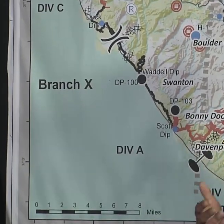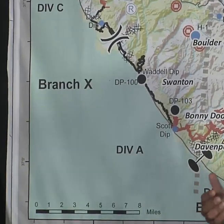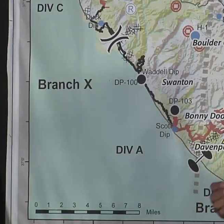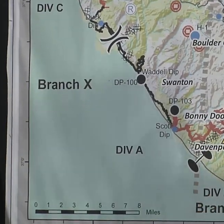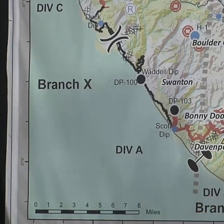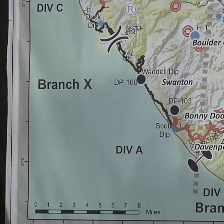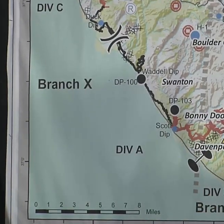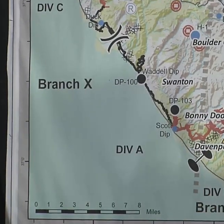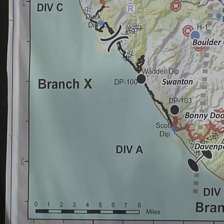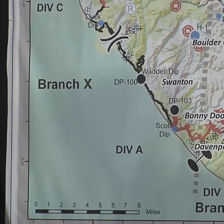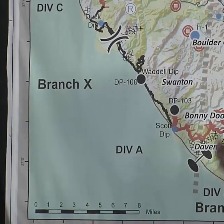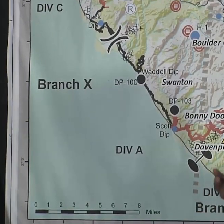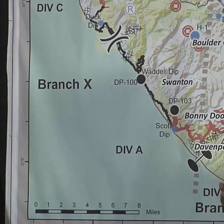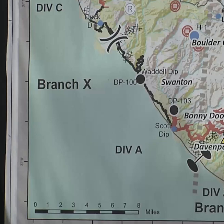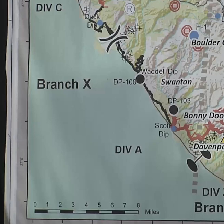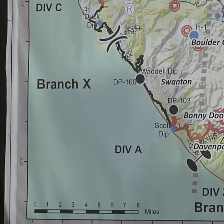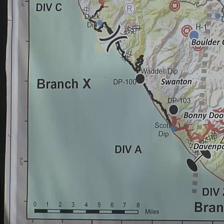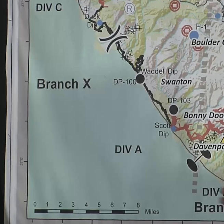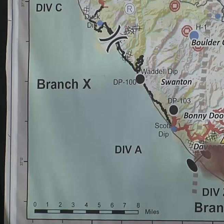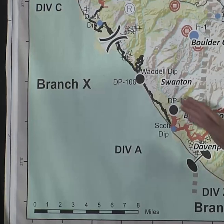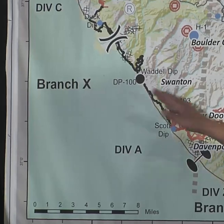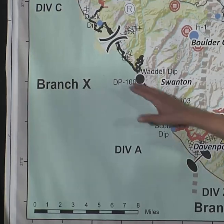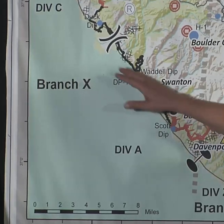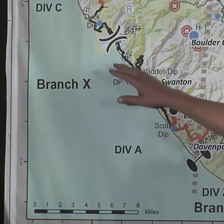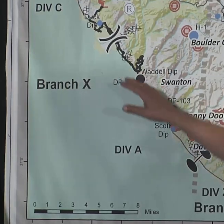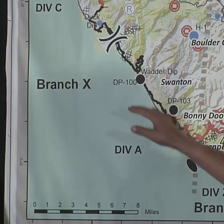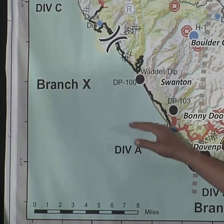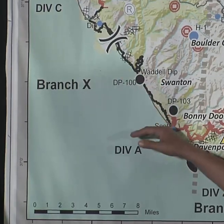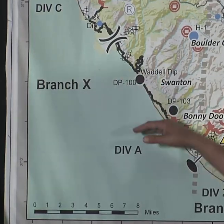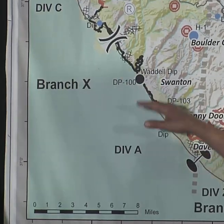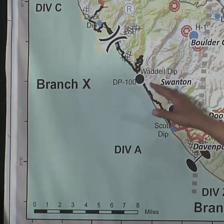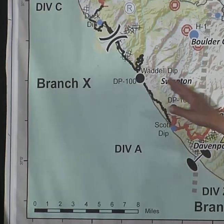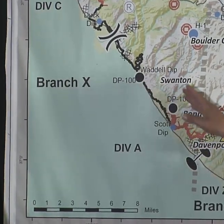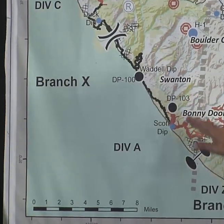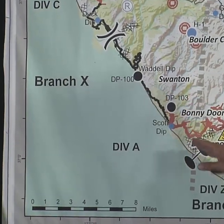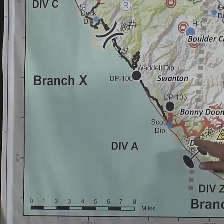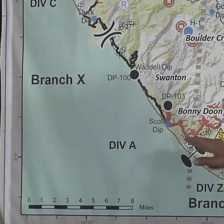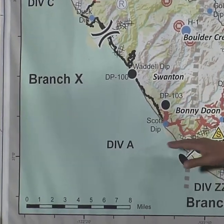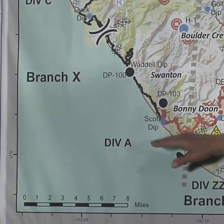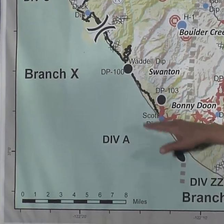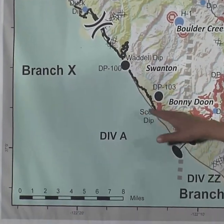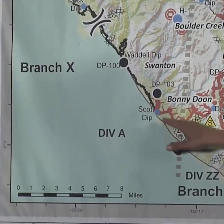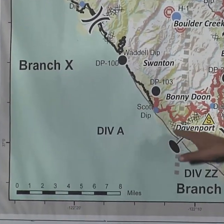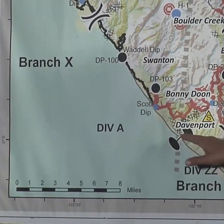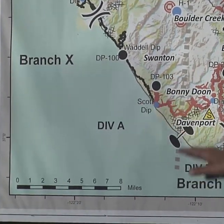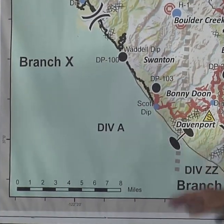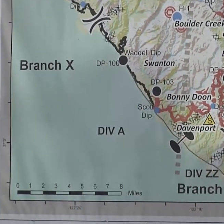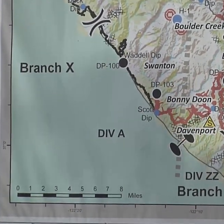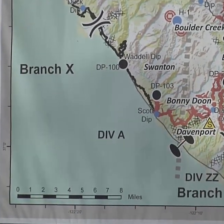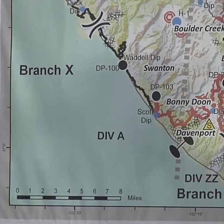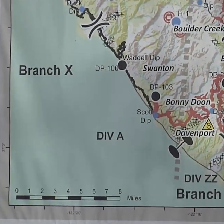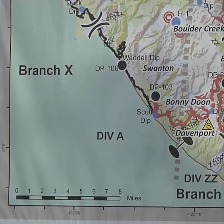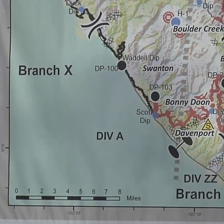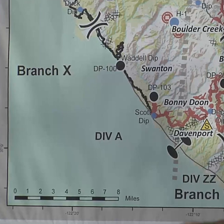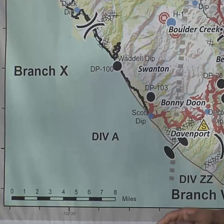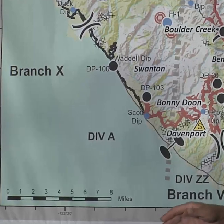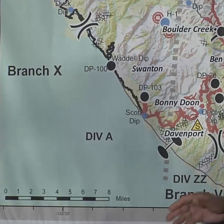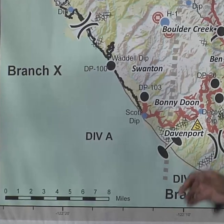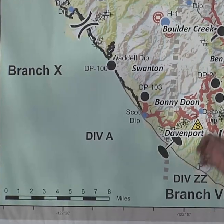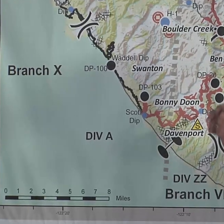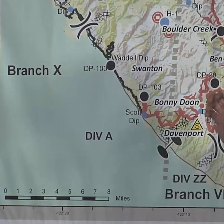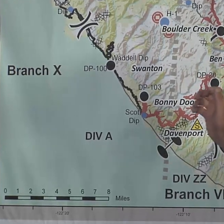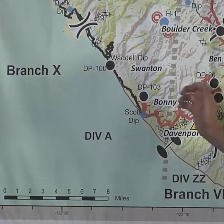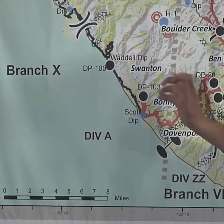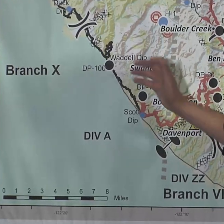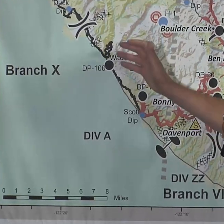line around it so that we are very confident that that part of it's fully controlled, and we're getting a lot of progress along that way, and we have